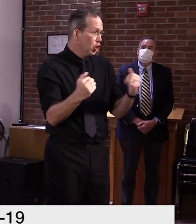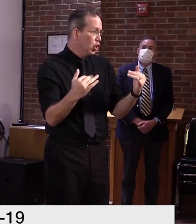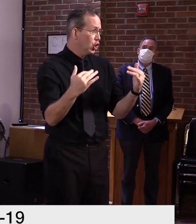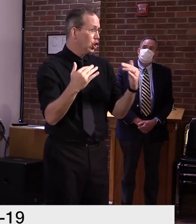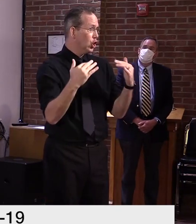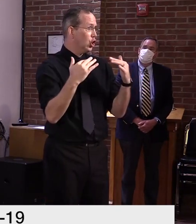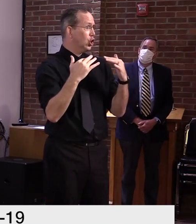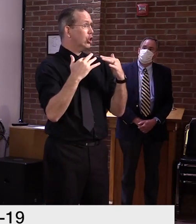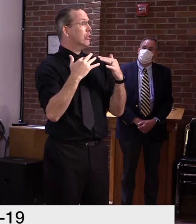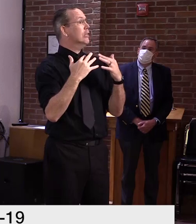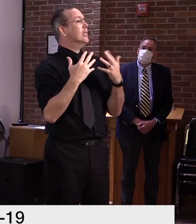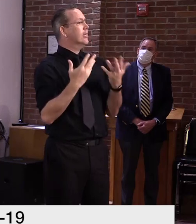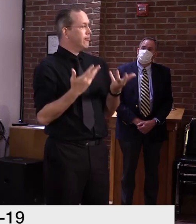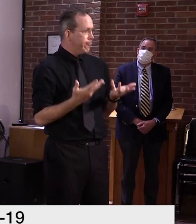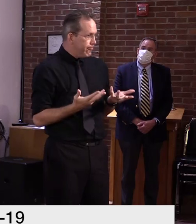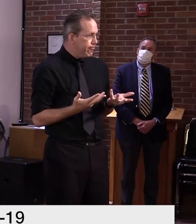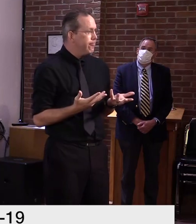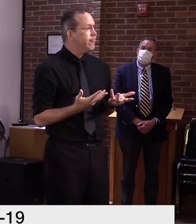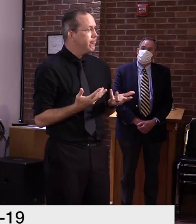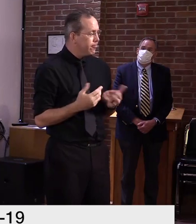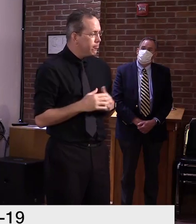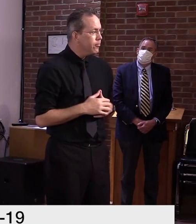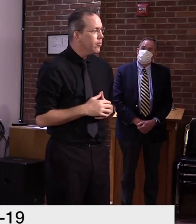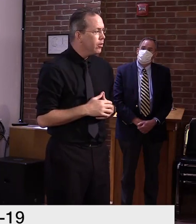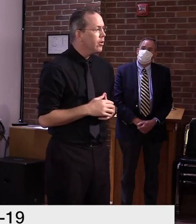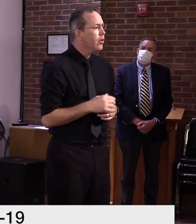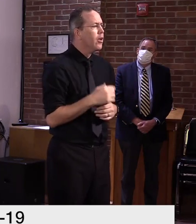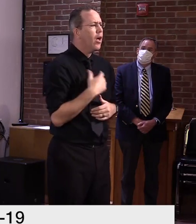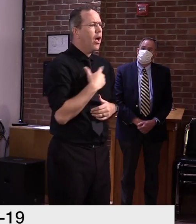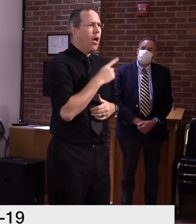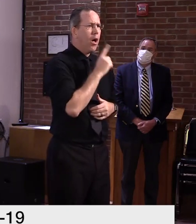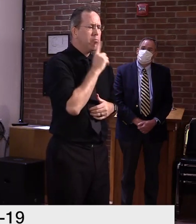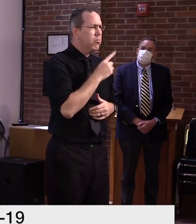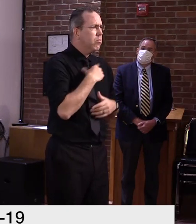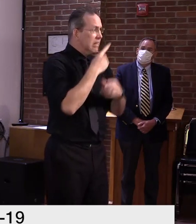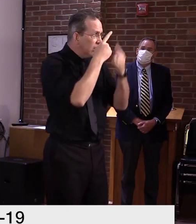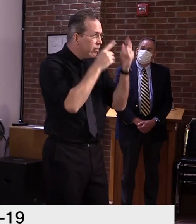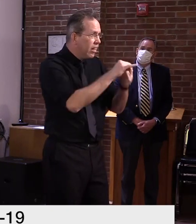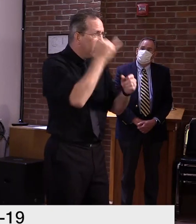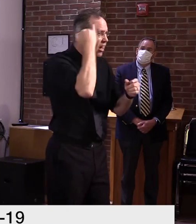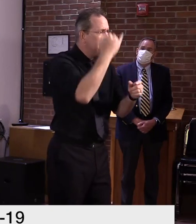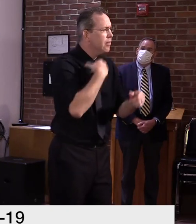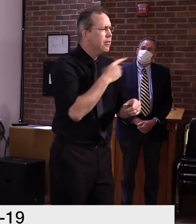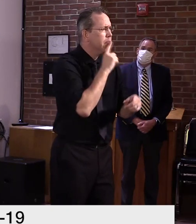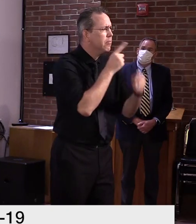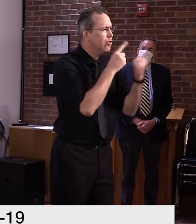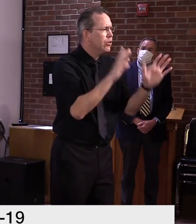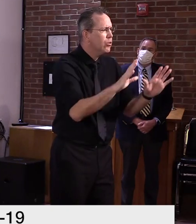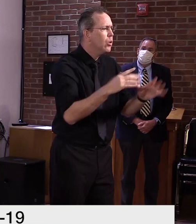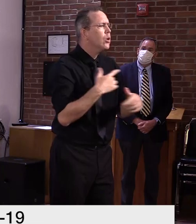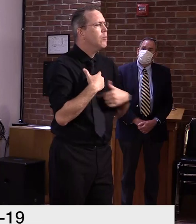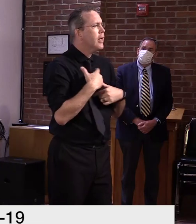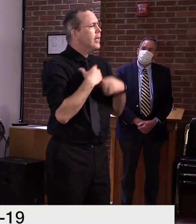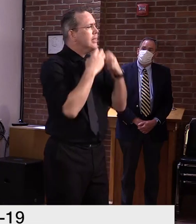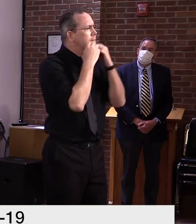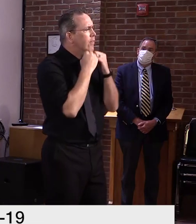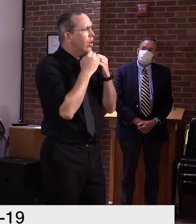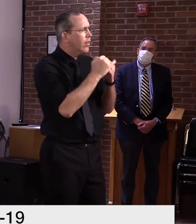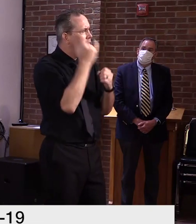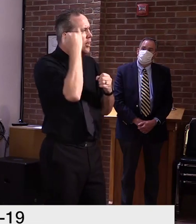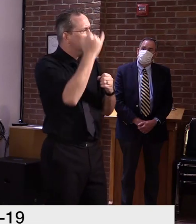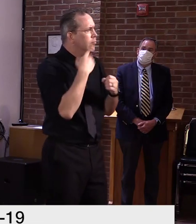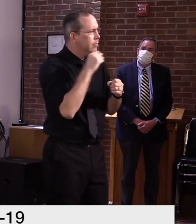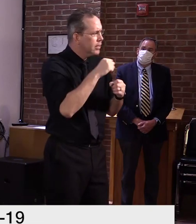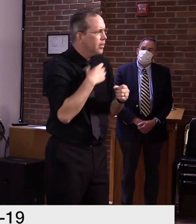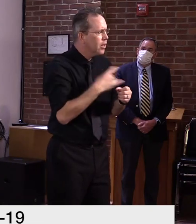it's really, you know, no disagreement on the use of masks. think everyone should be wearing a mask. And I've said